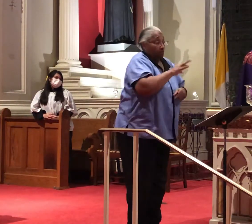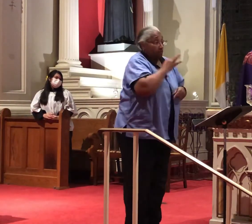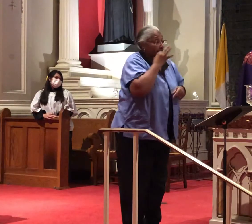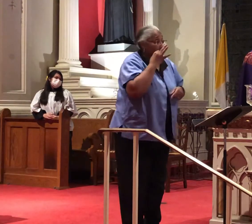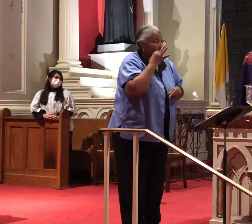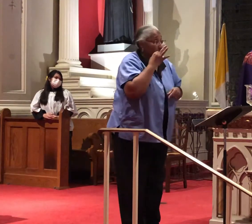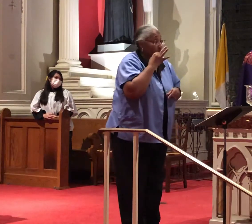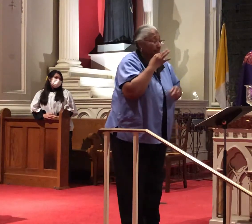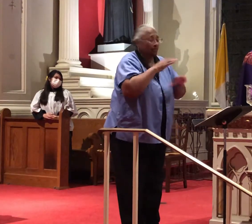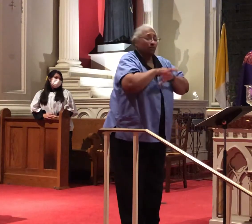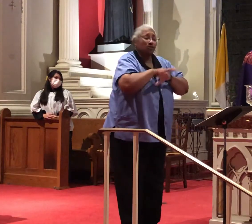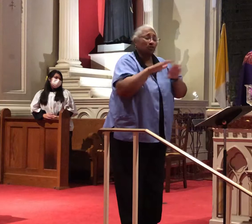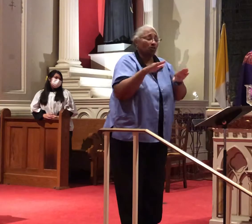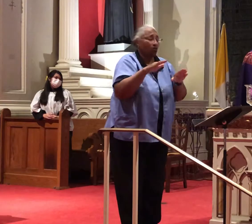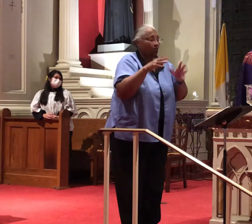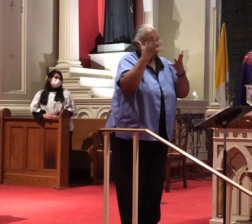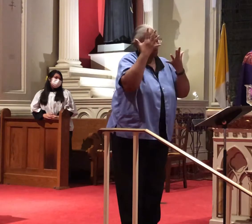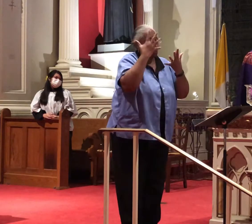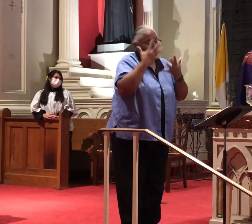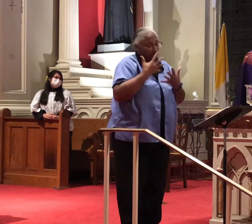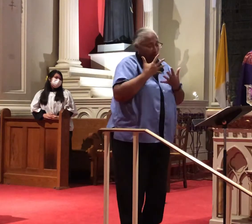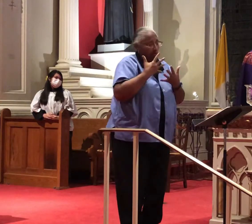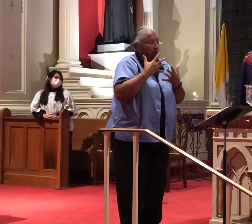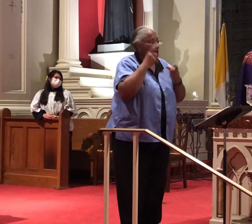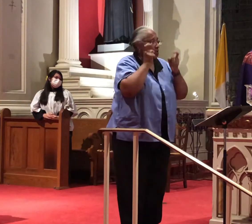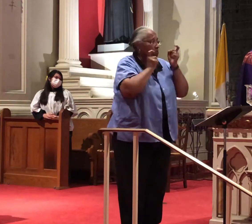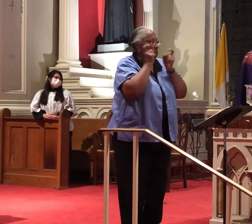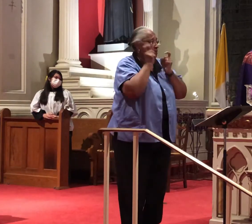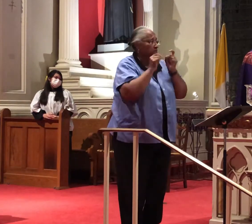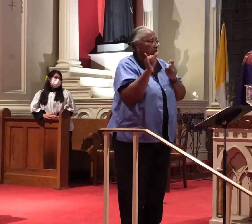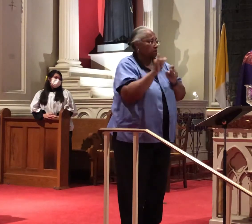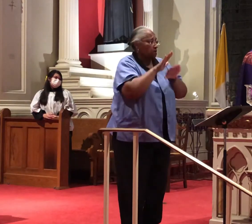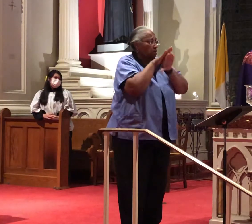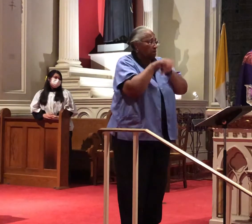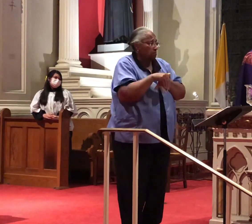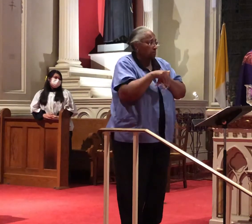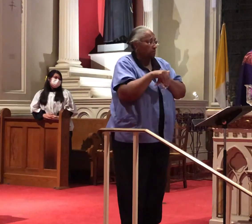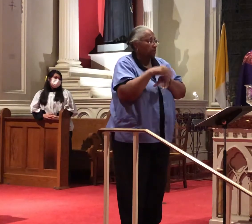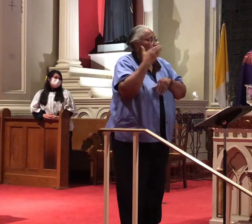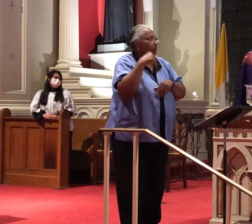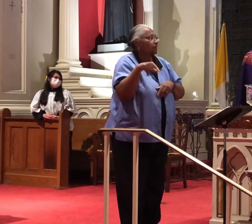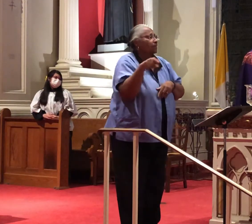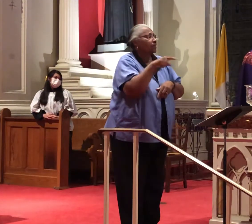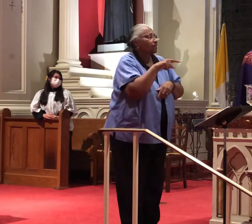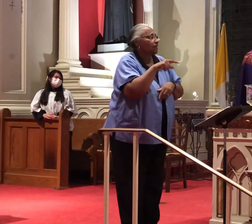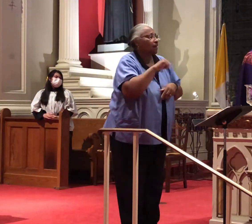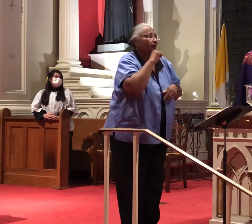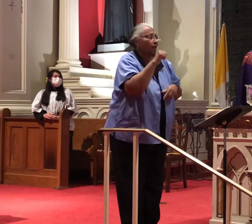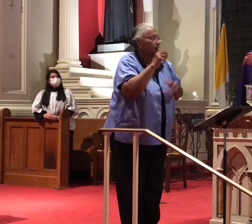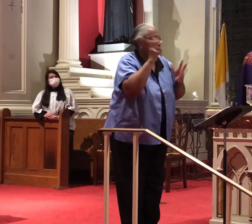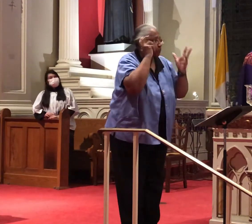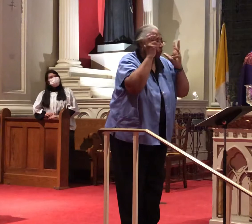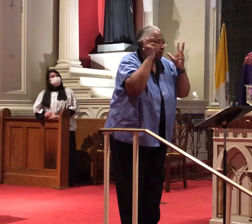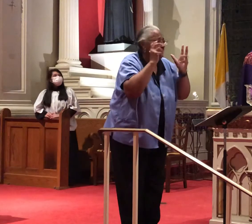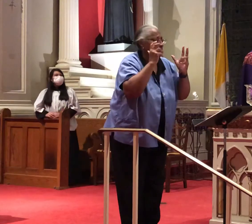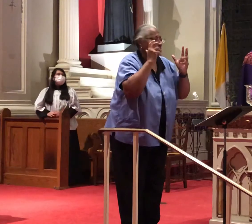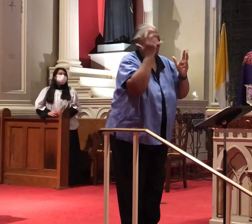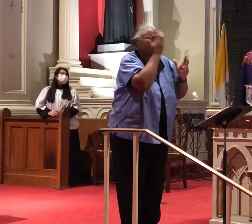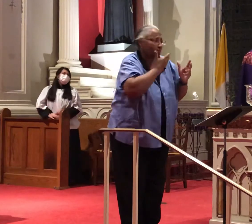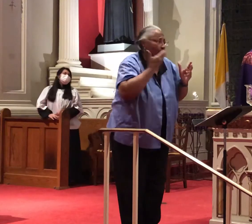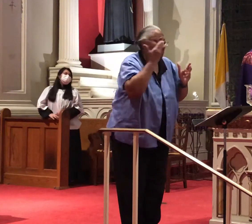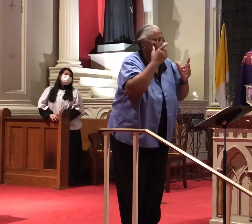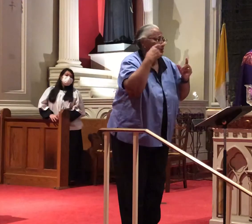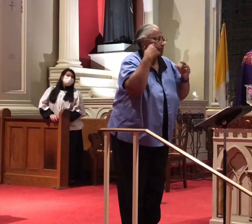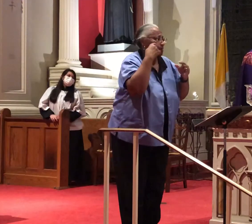do not look gloomy like the hypocrites. They neglect their appearance, so that they may